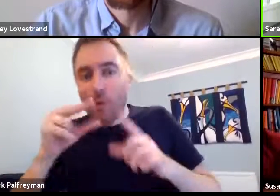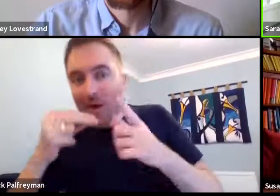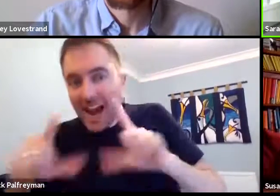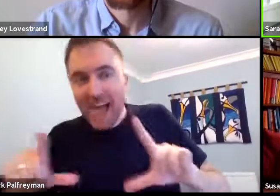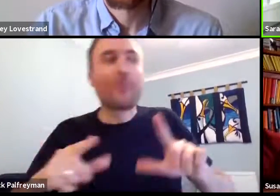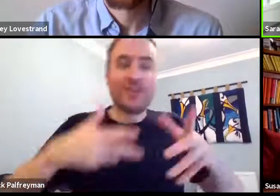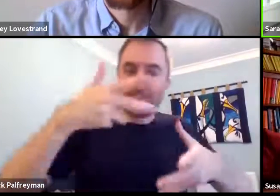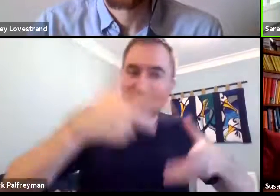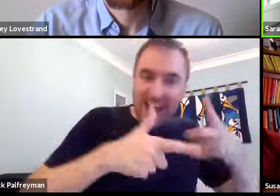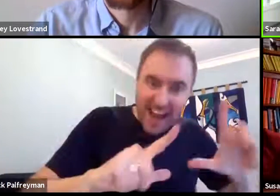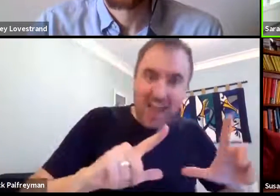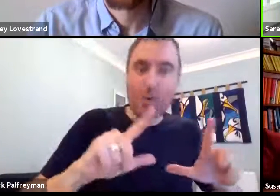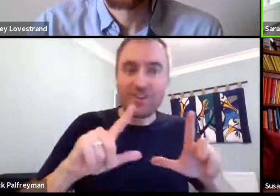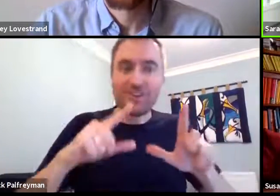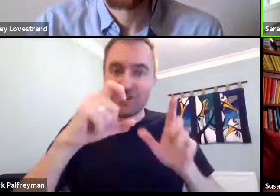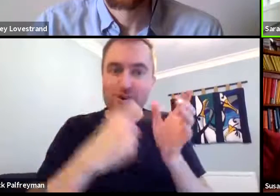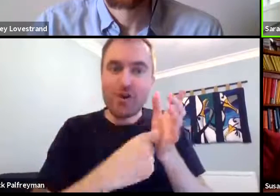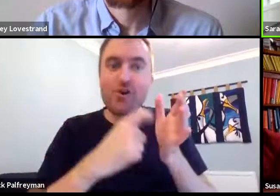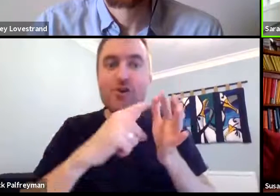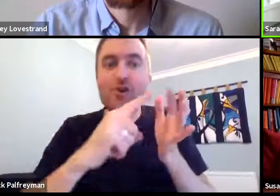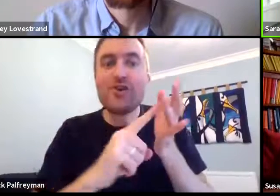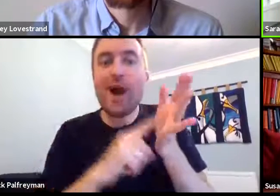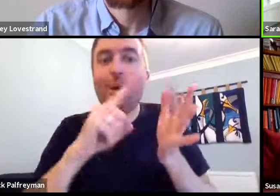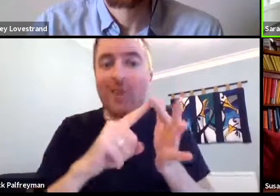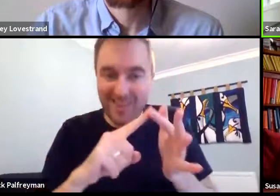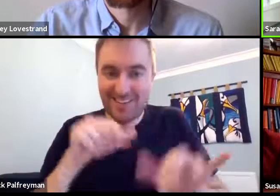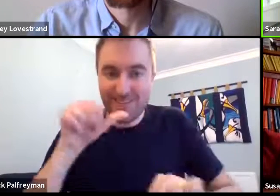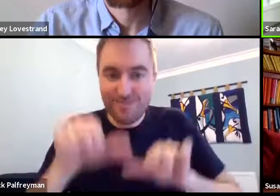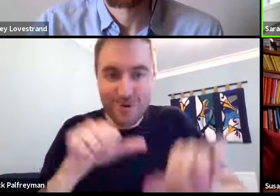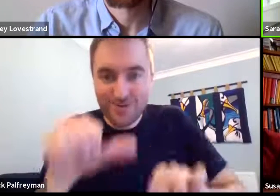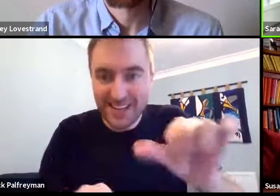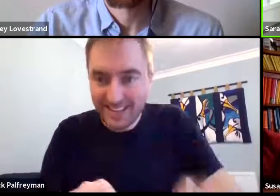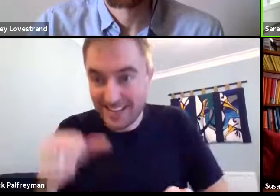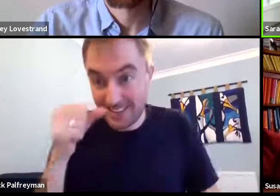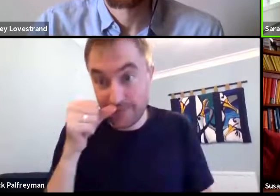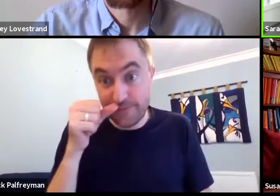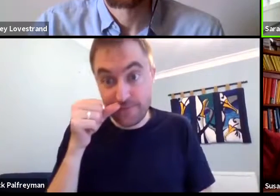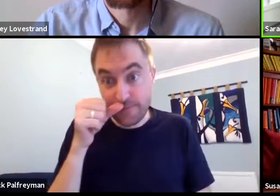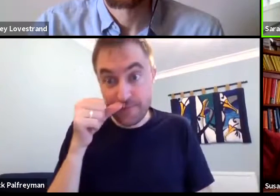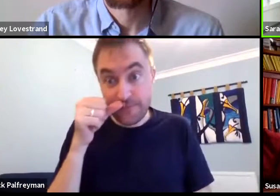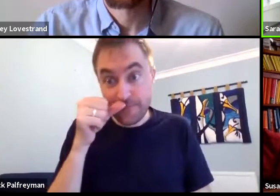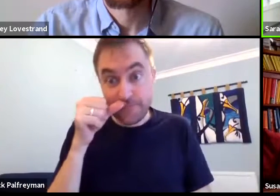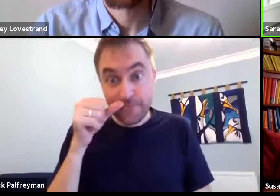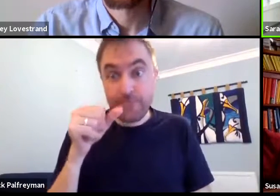talking about spoken language and sign language and Creole.